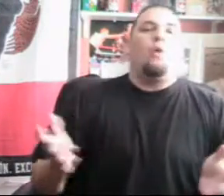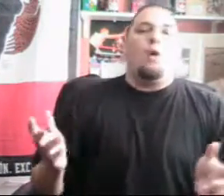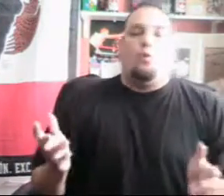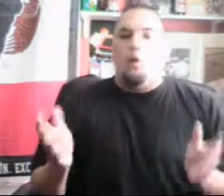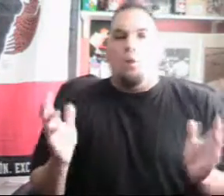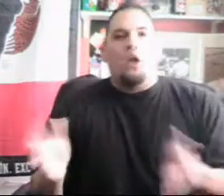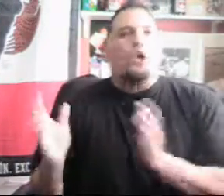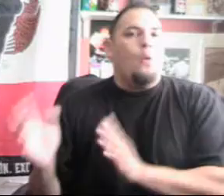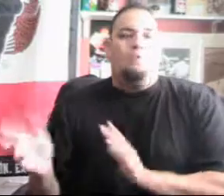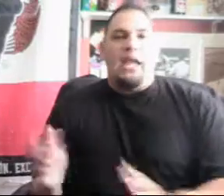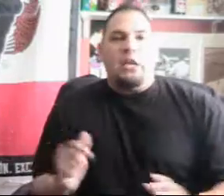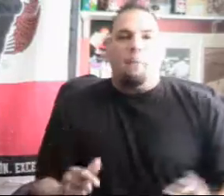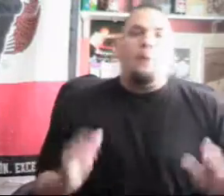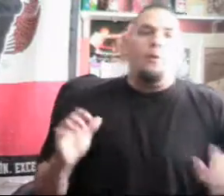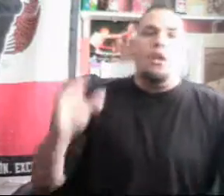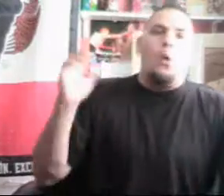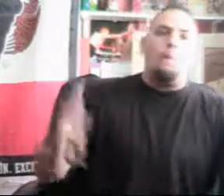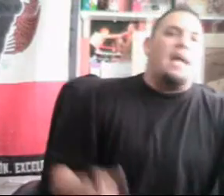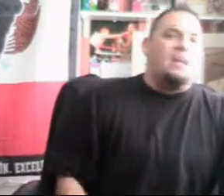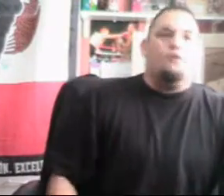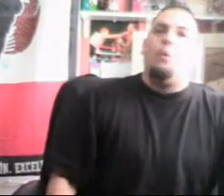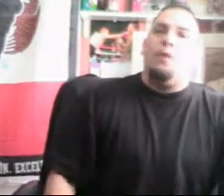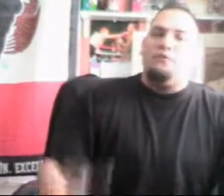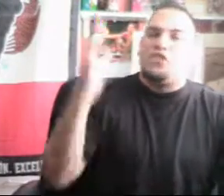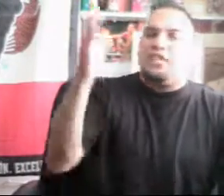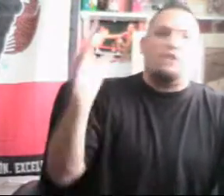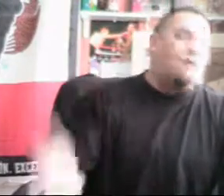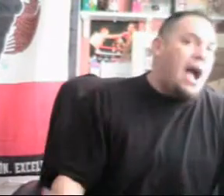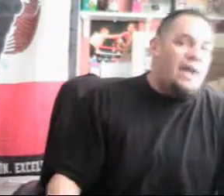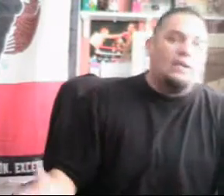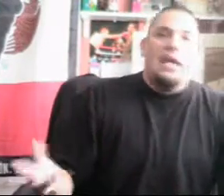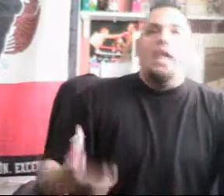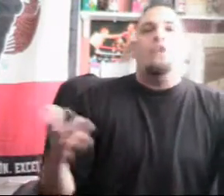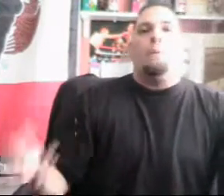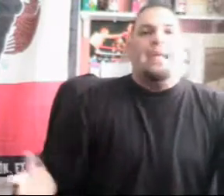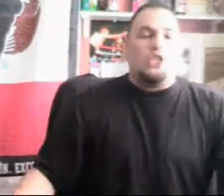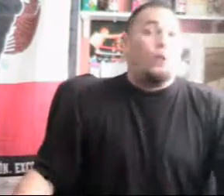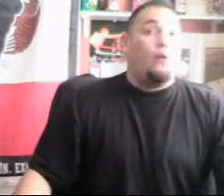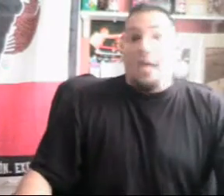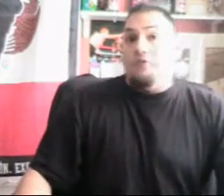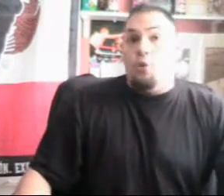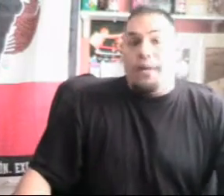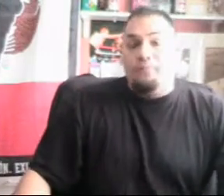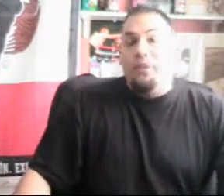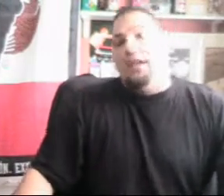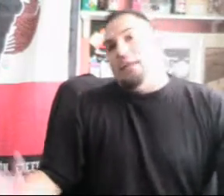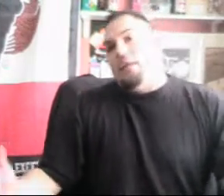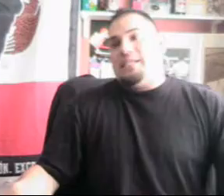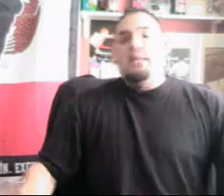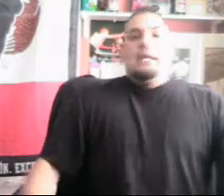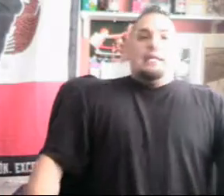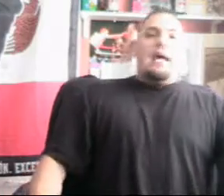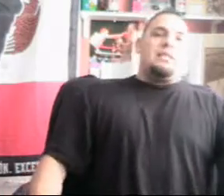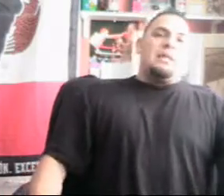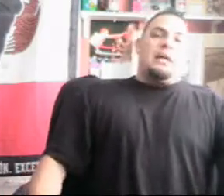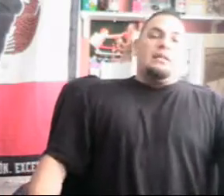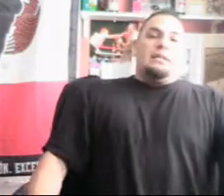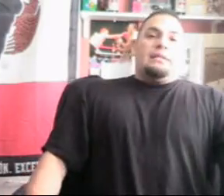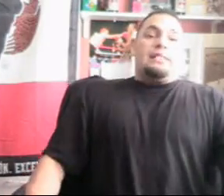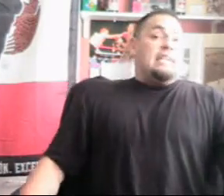won't want to go with Manny. You probably want to go with Manny if you're above 6'5 and you're a big super heavyweight. Anyways, that's the